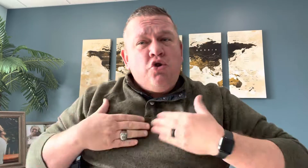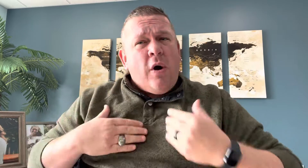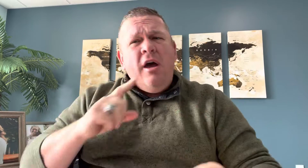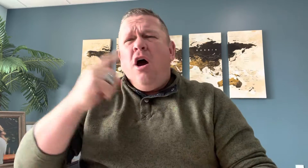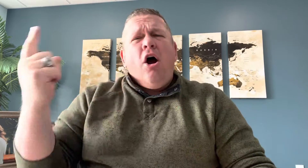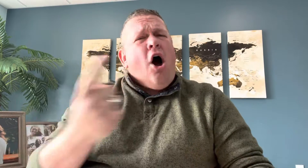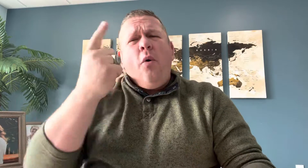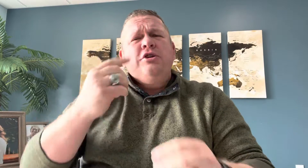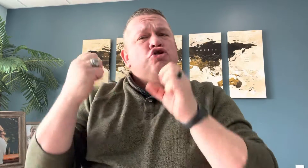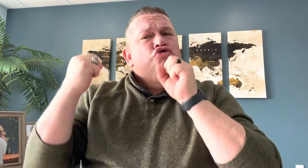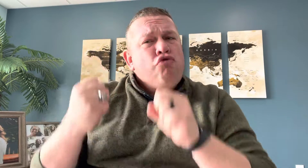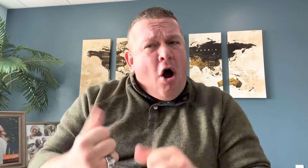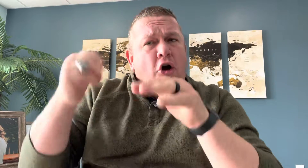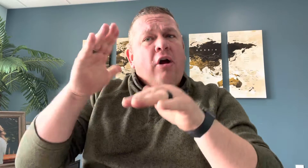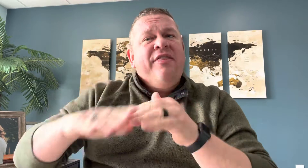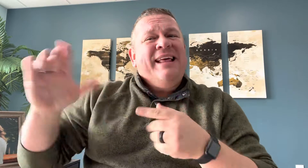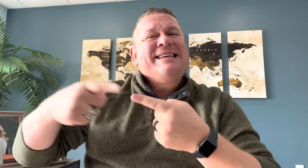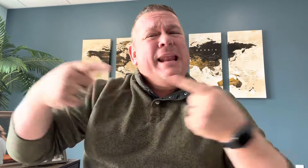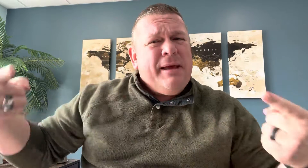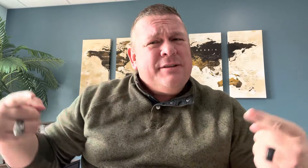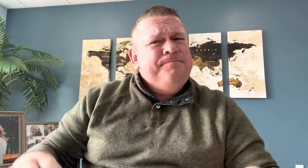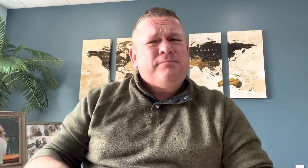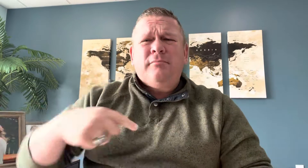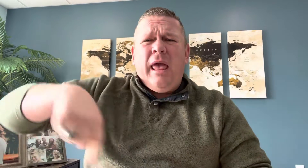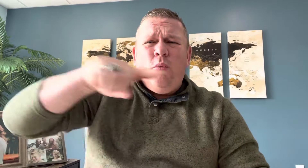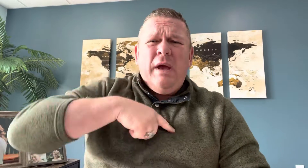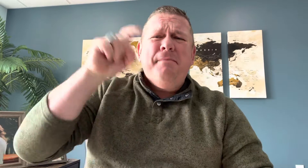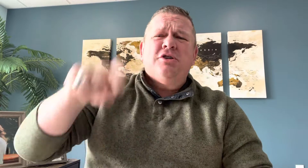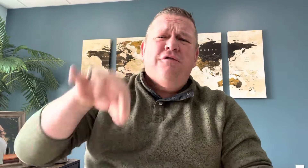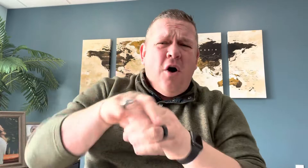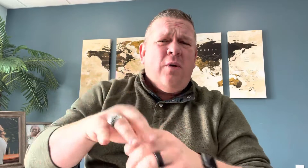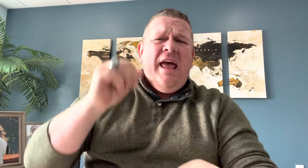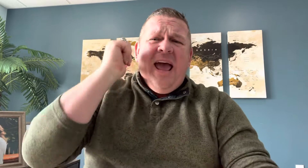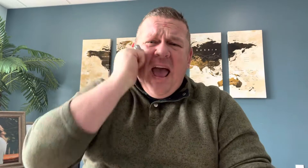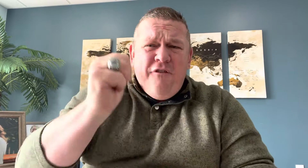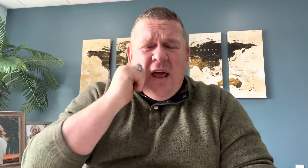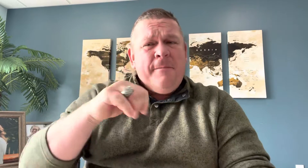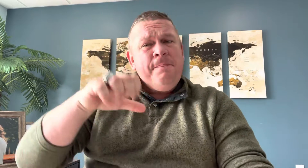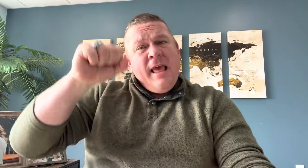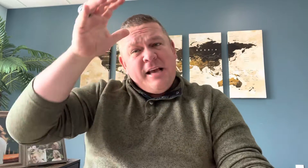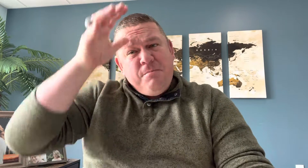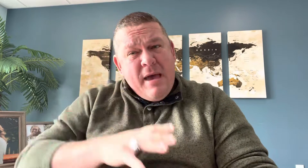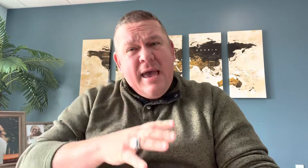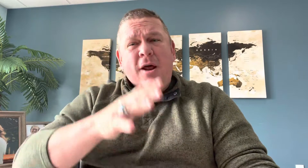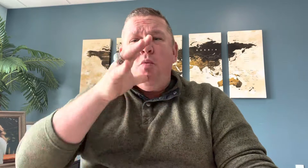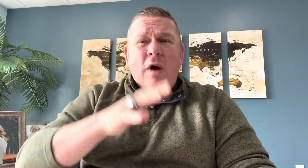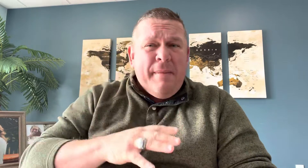joy, are always stronger than its enemies. And we must vote. And day as men, women,